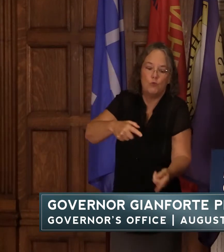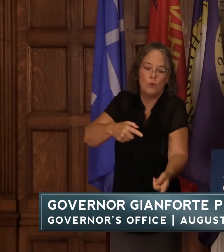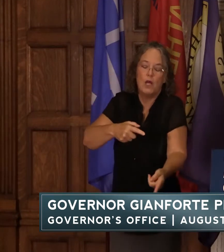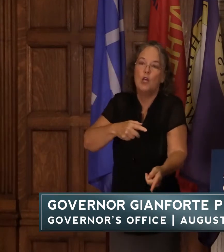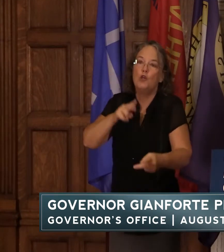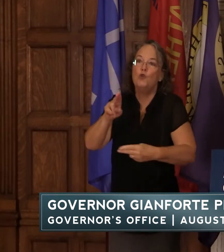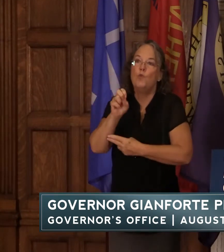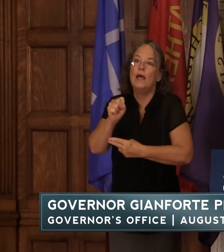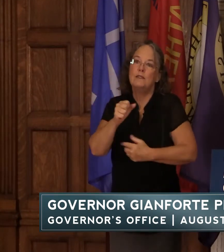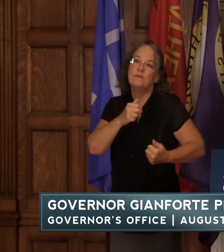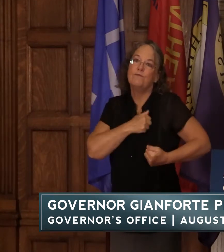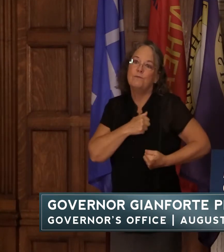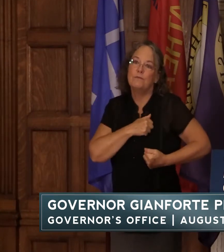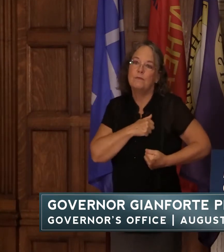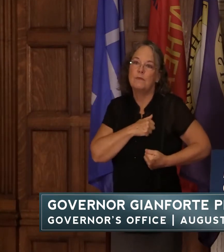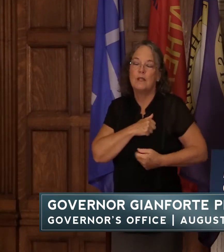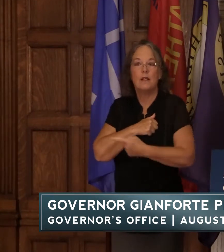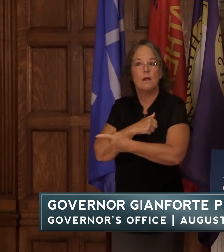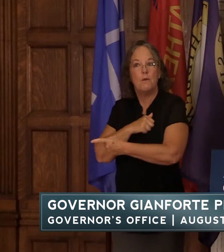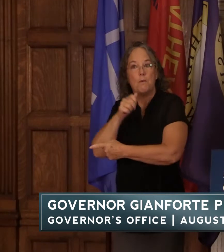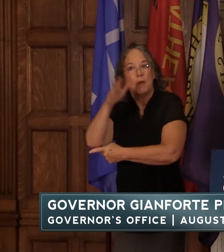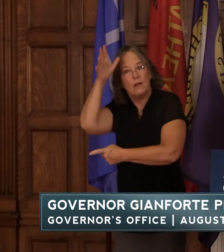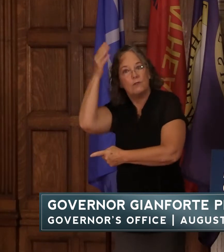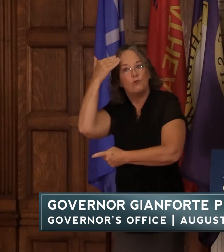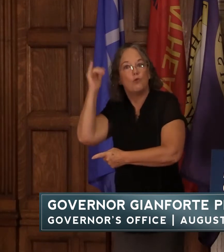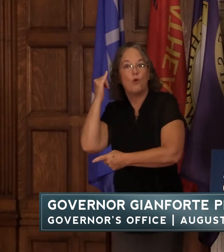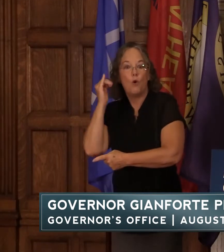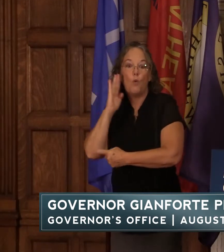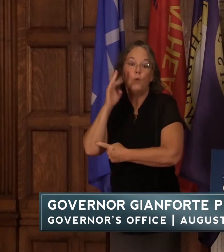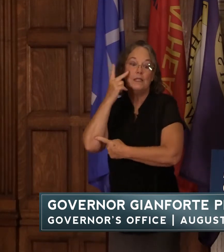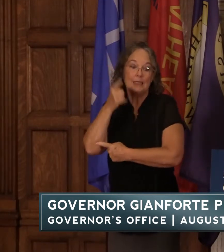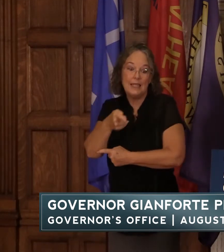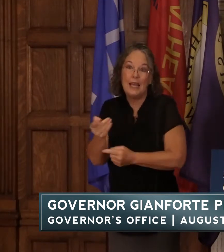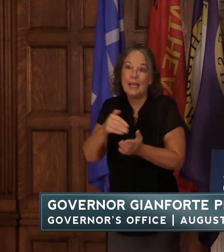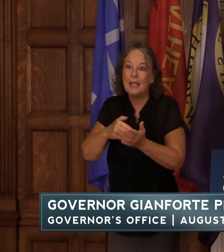not knowing if they'll ever see their children again